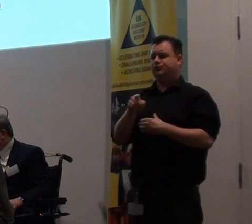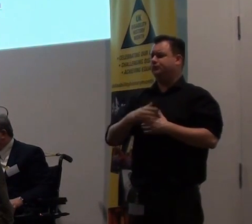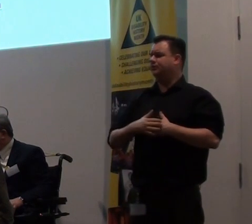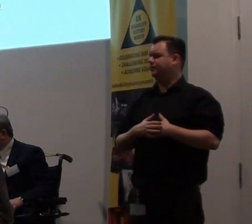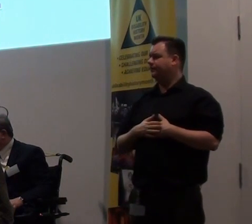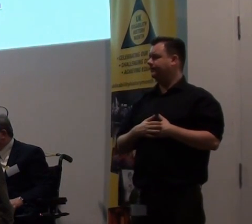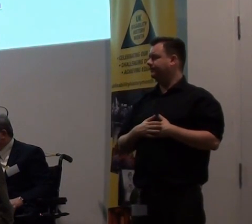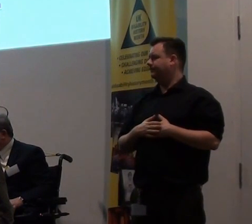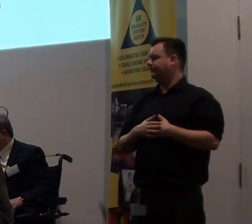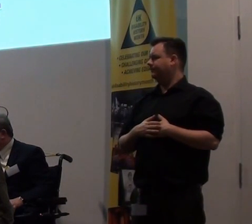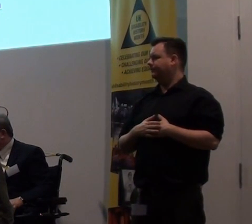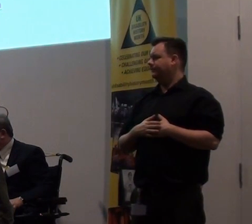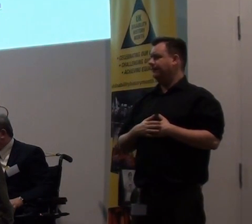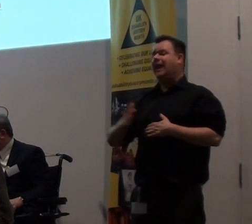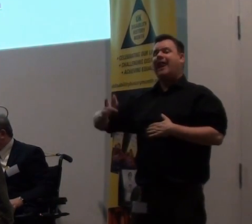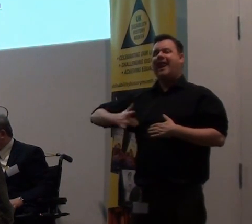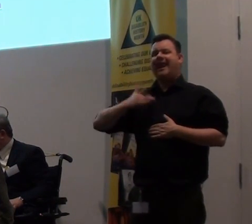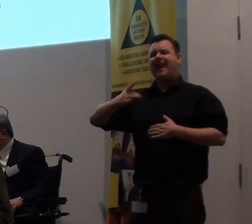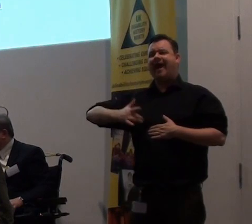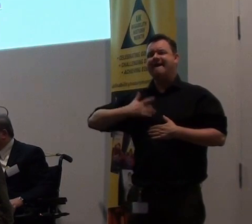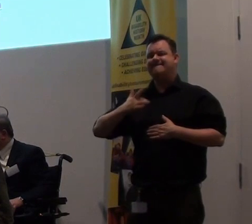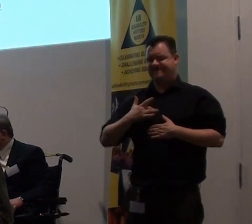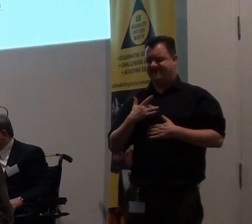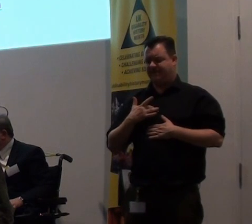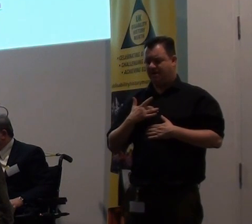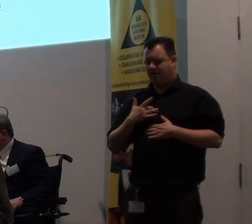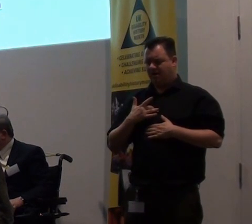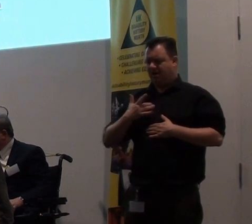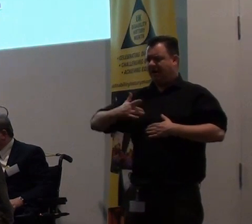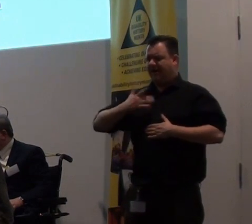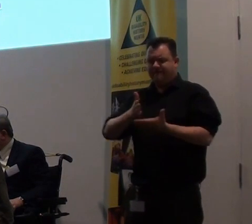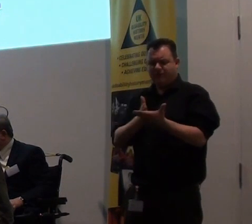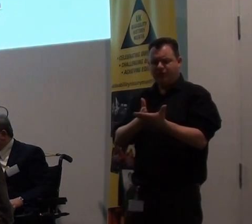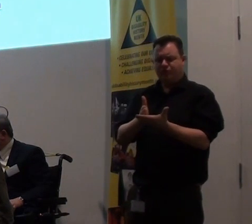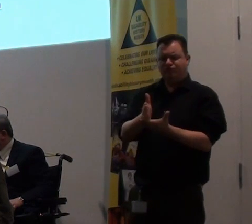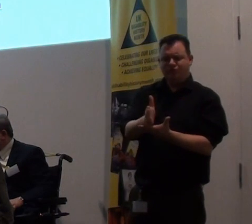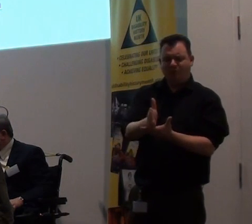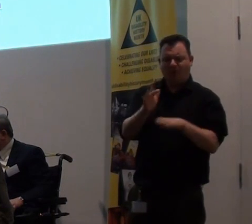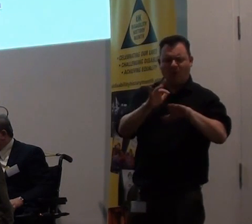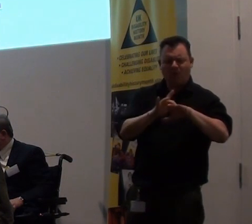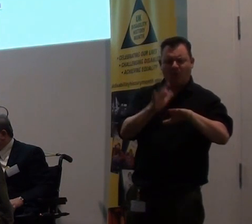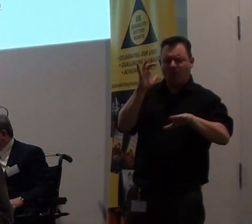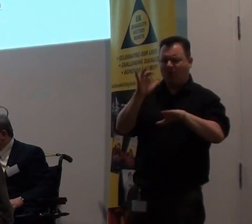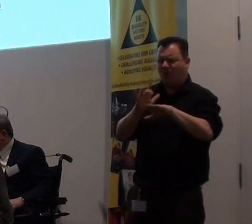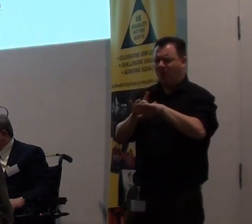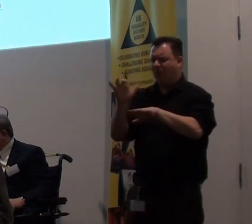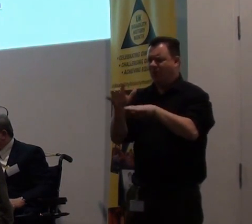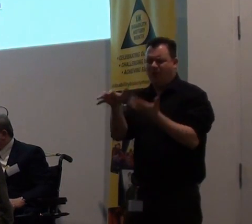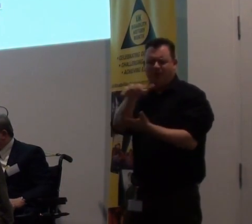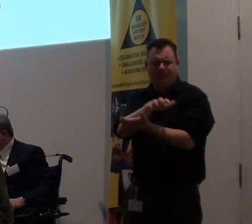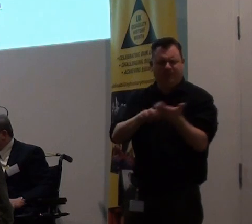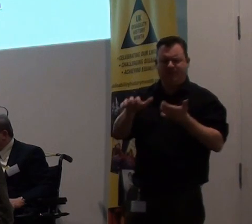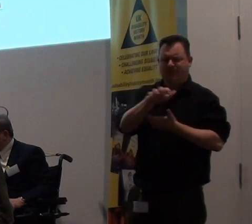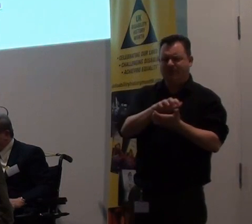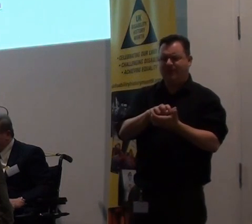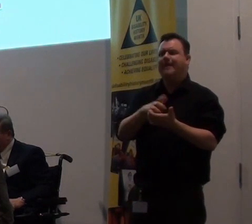Life is to be lived in all its mess and fragility. I embrace